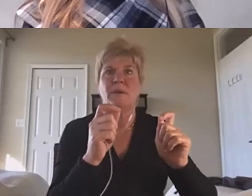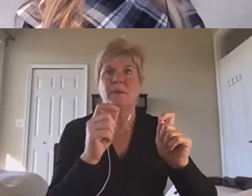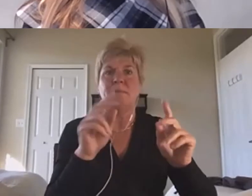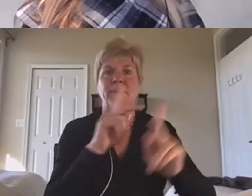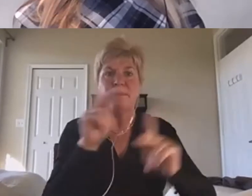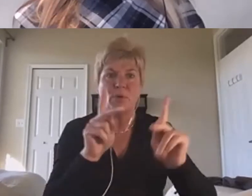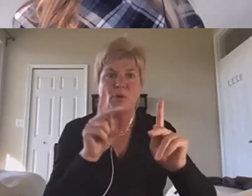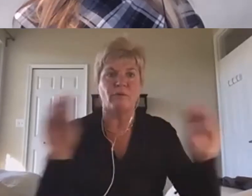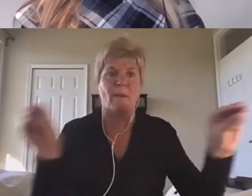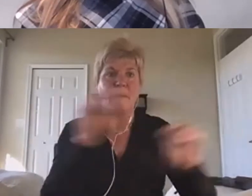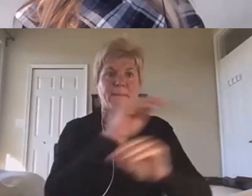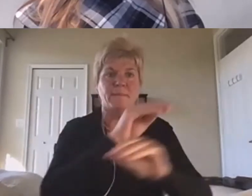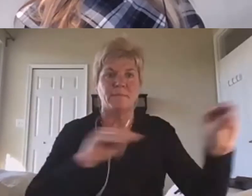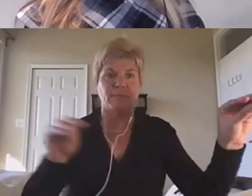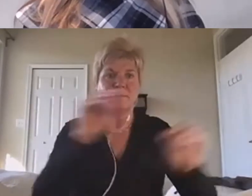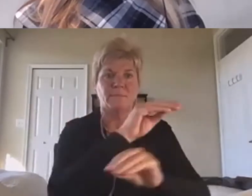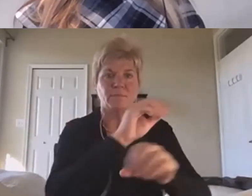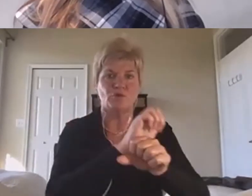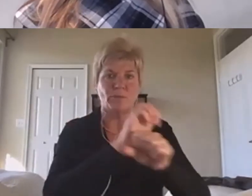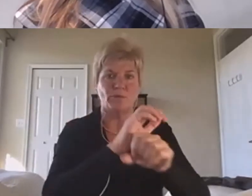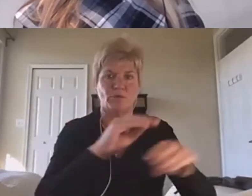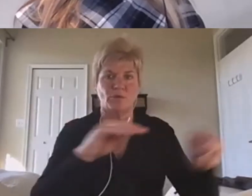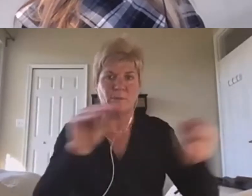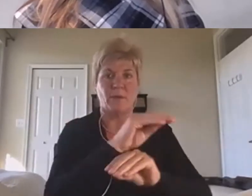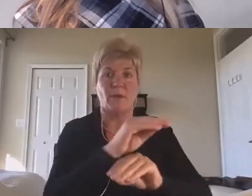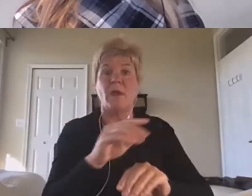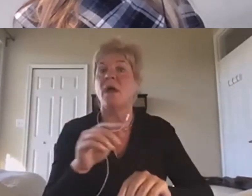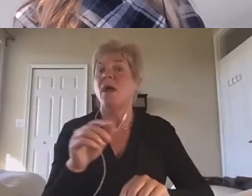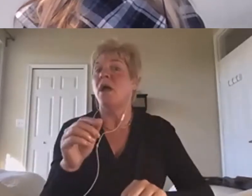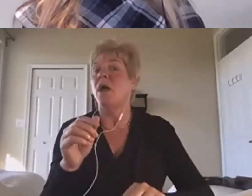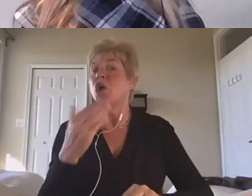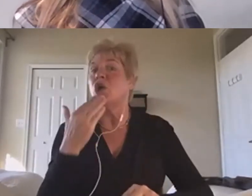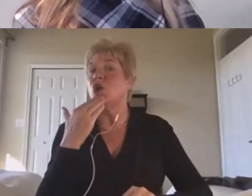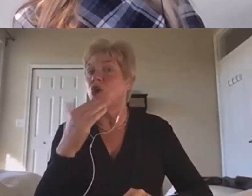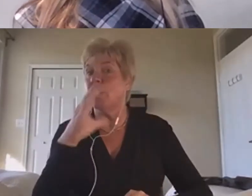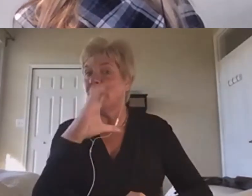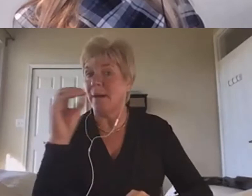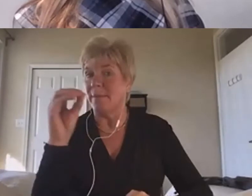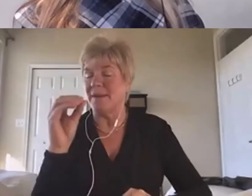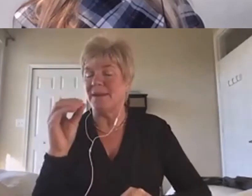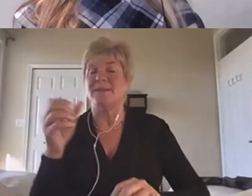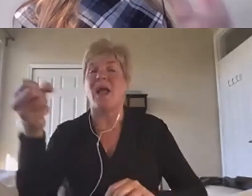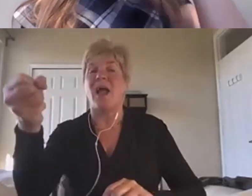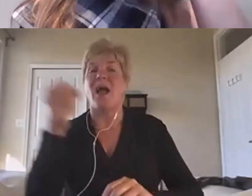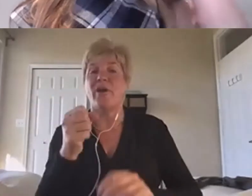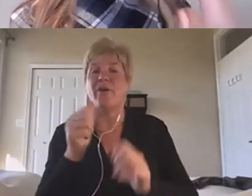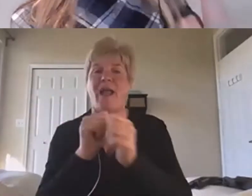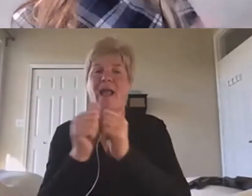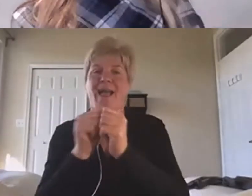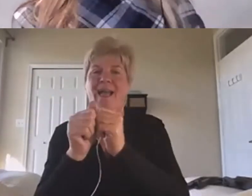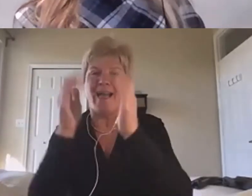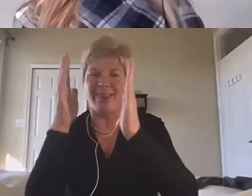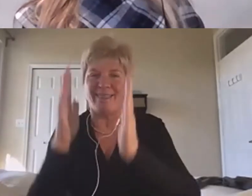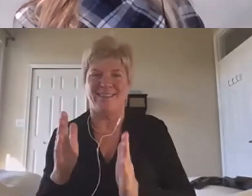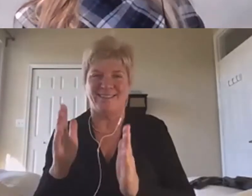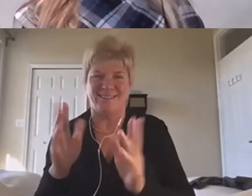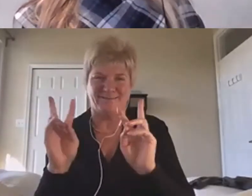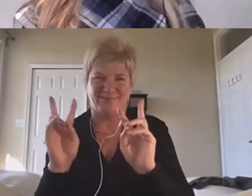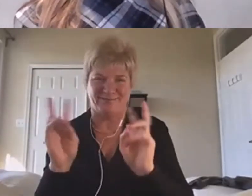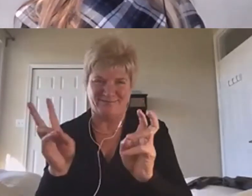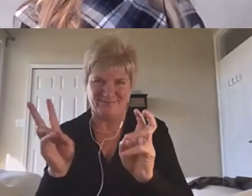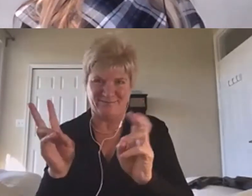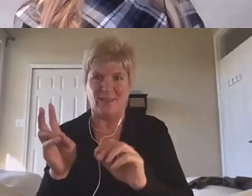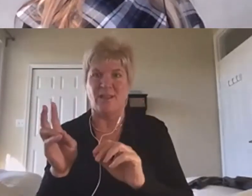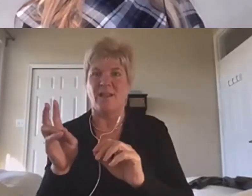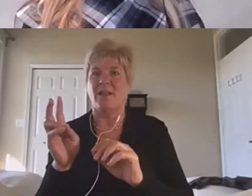Good companies hire athletes. So, they look for people with the skills that they can be